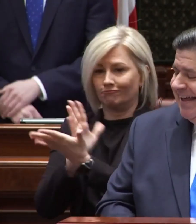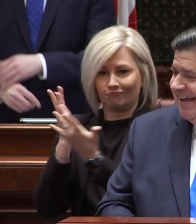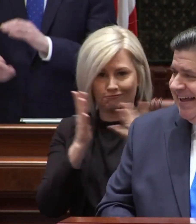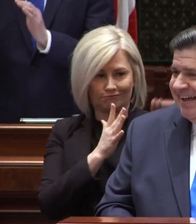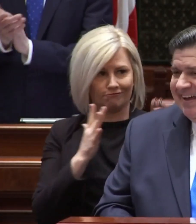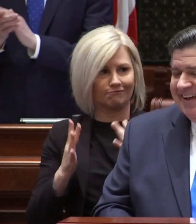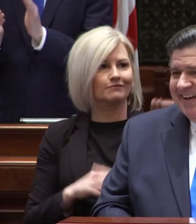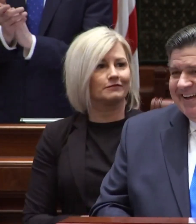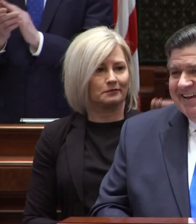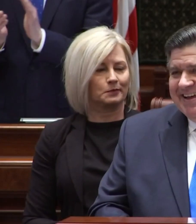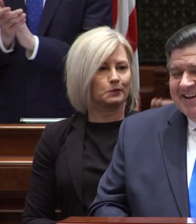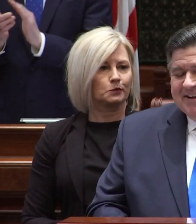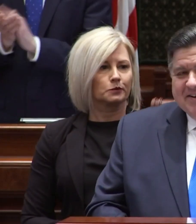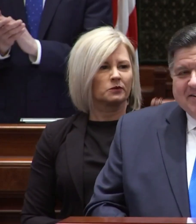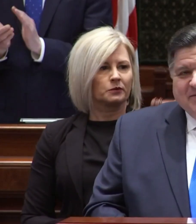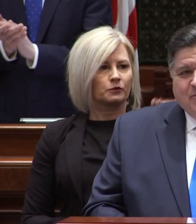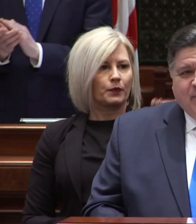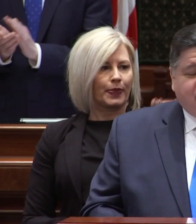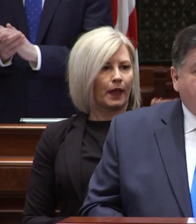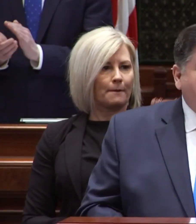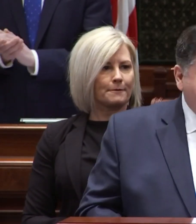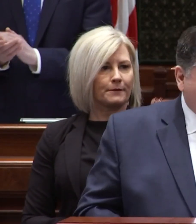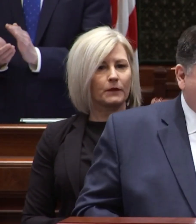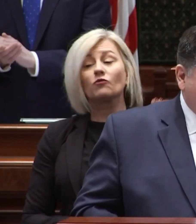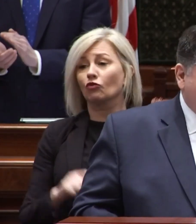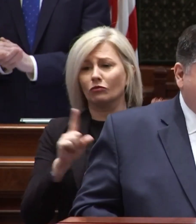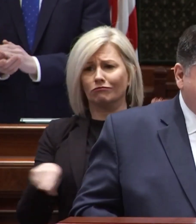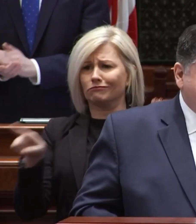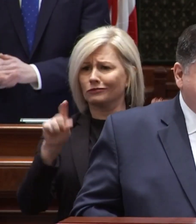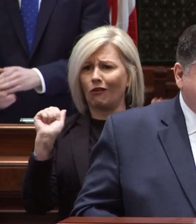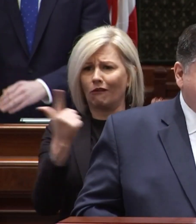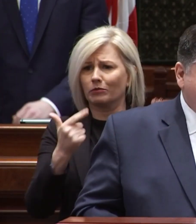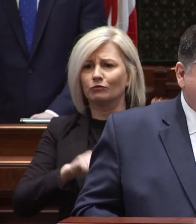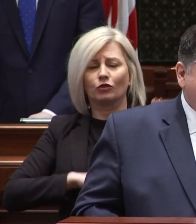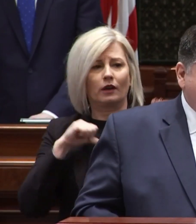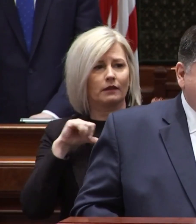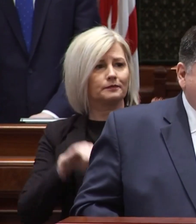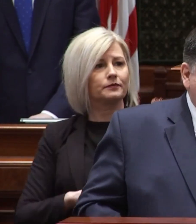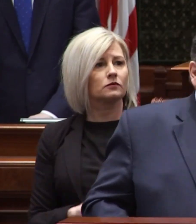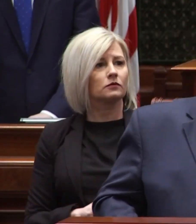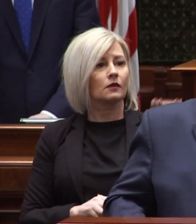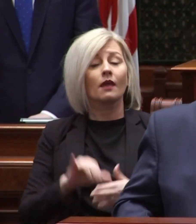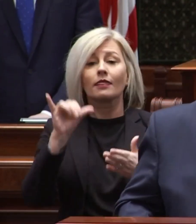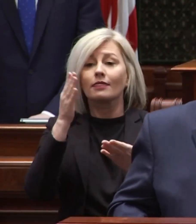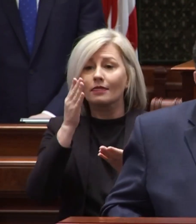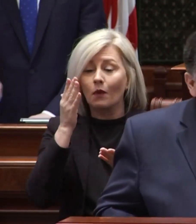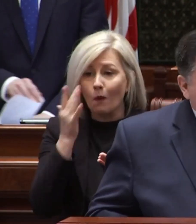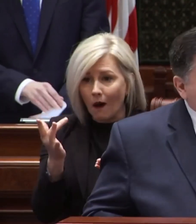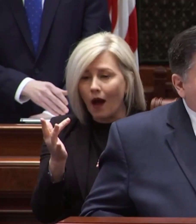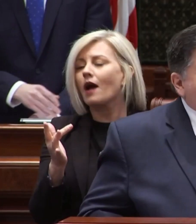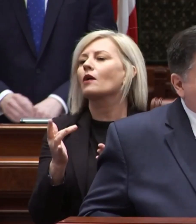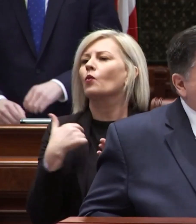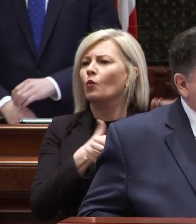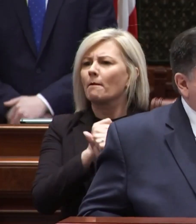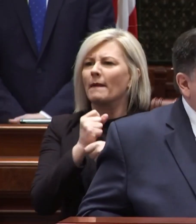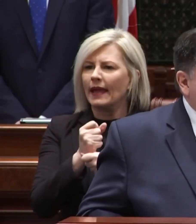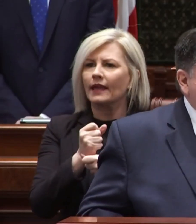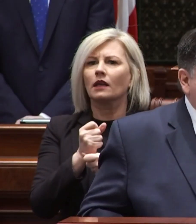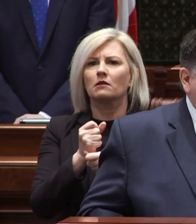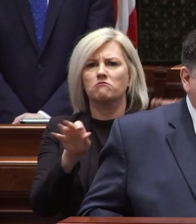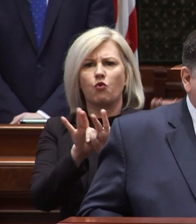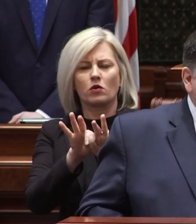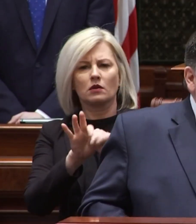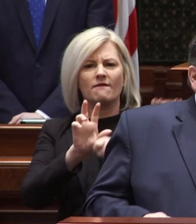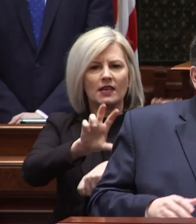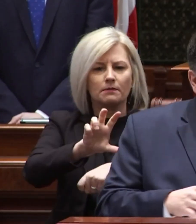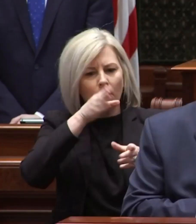we should all be proud of that that's because we're making the necessary investments in